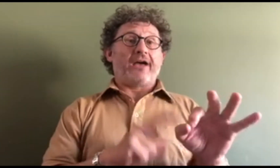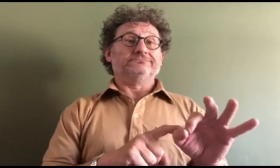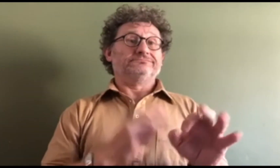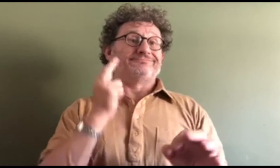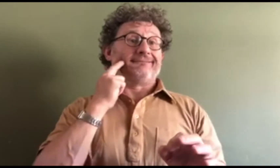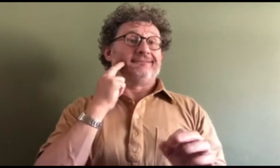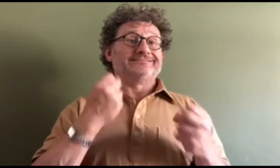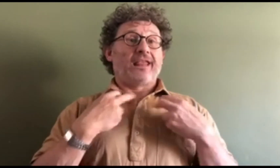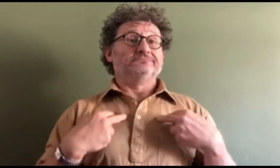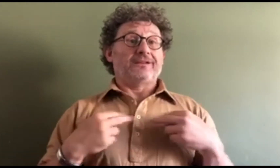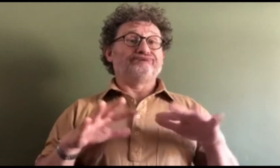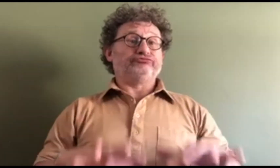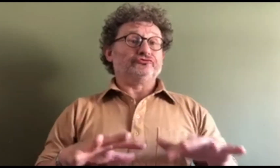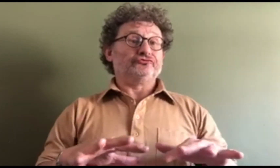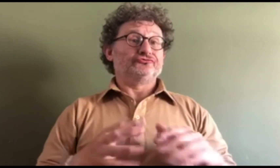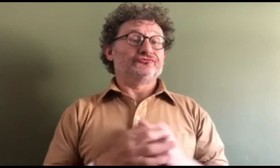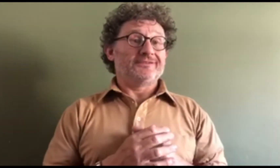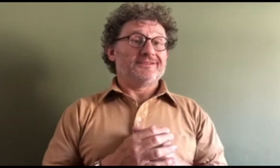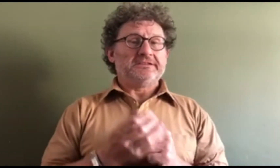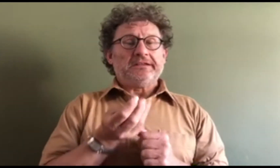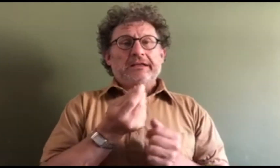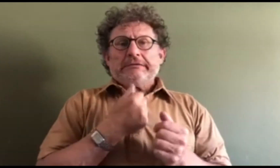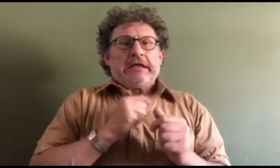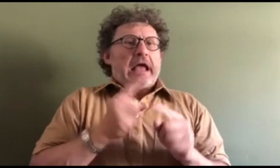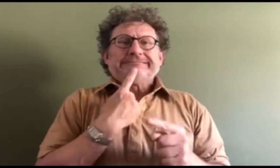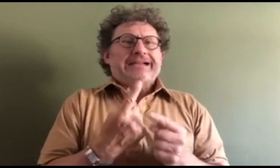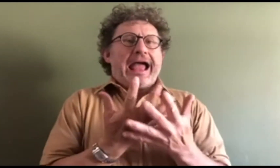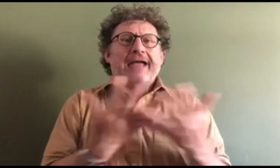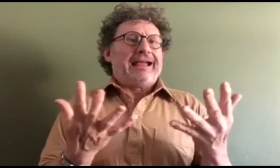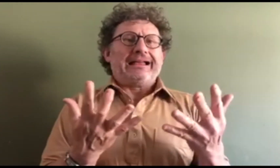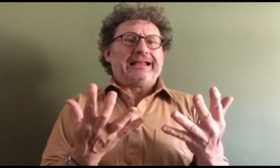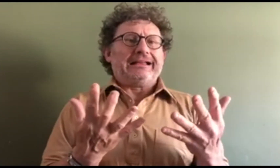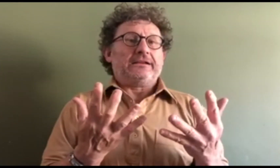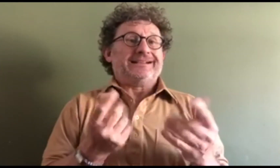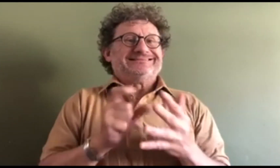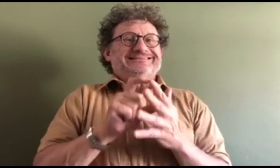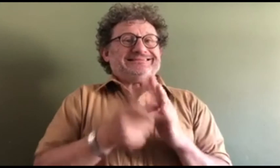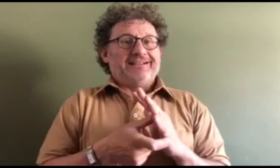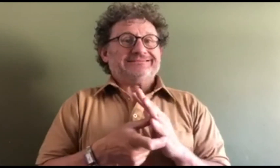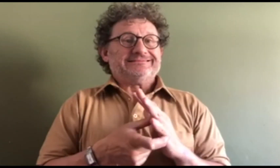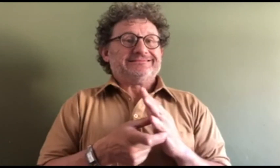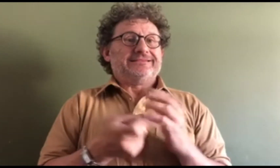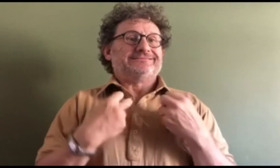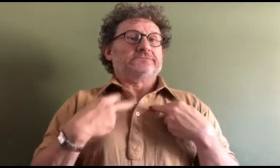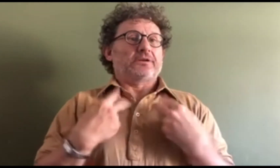Because at the moment there are only two deaf solicitors in the country. And I couldn't even begin to say how many disabled